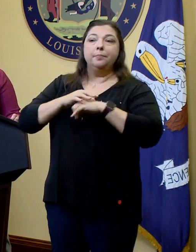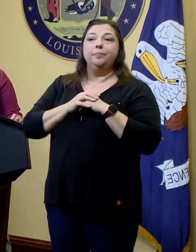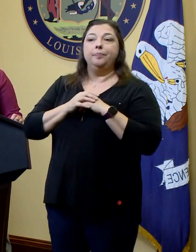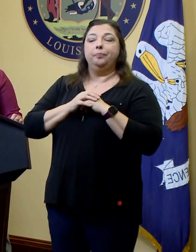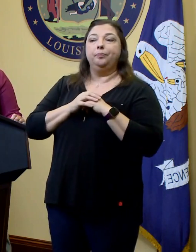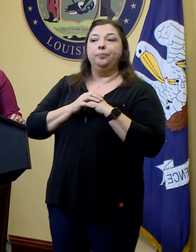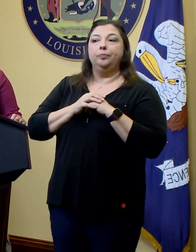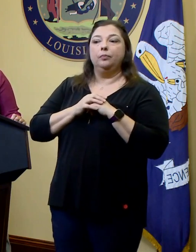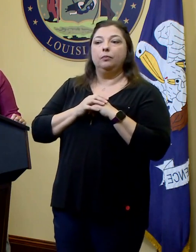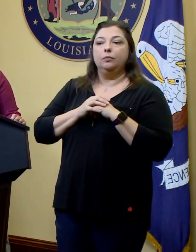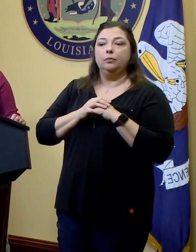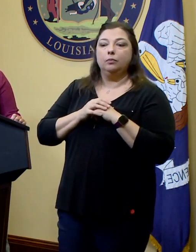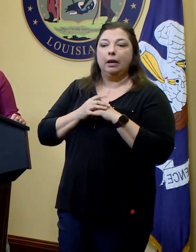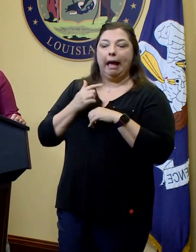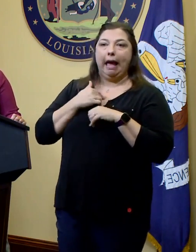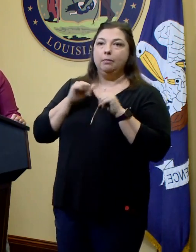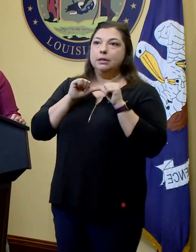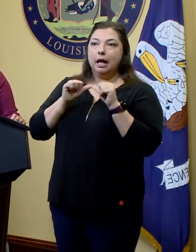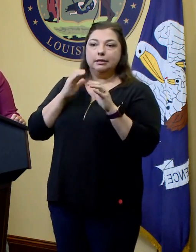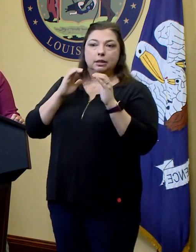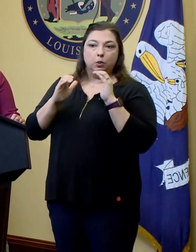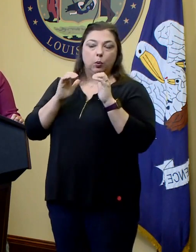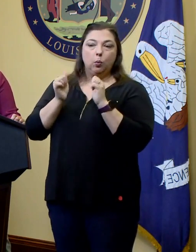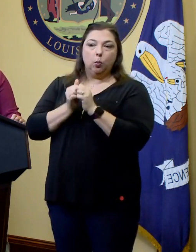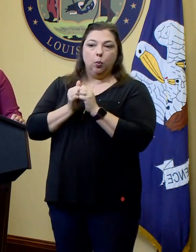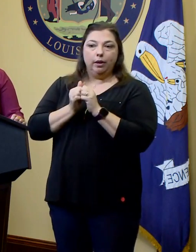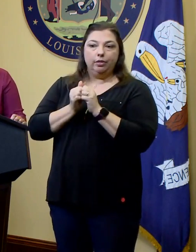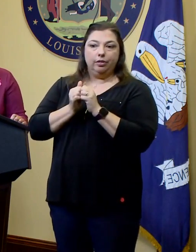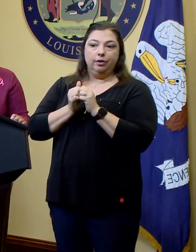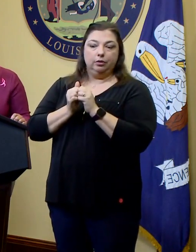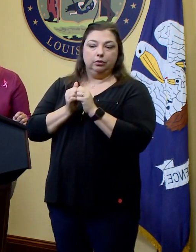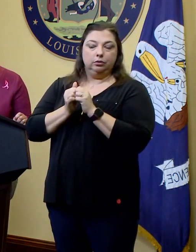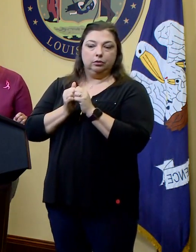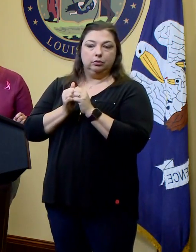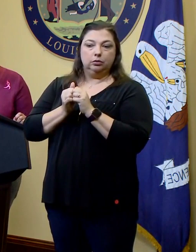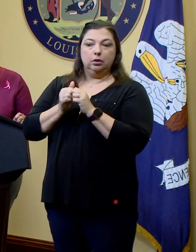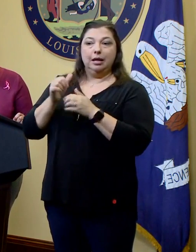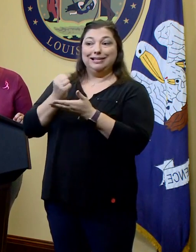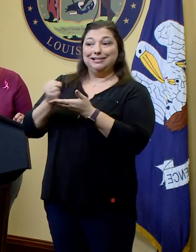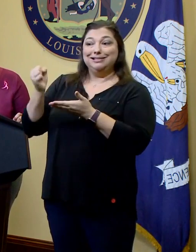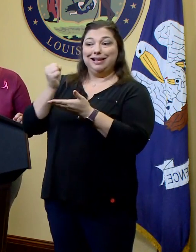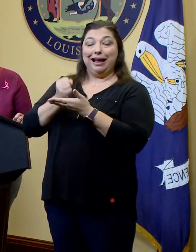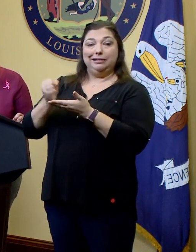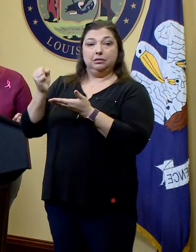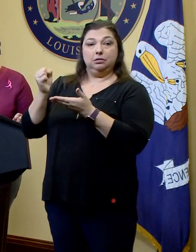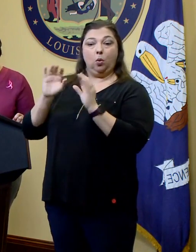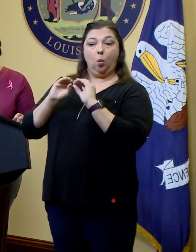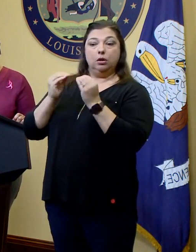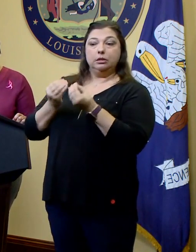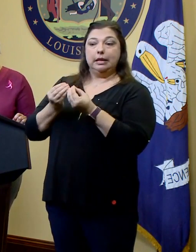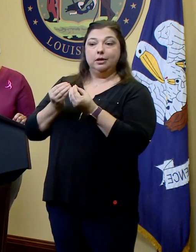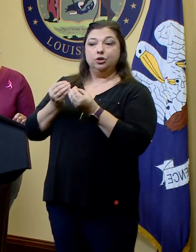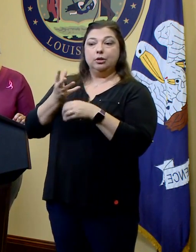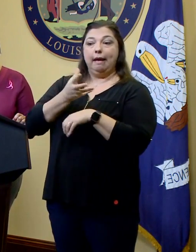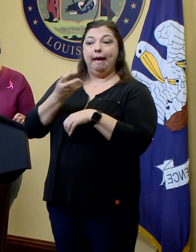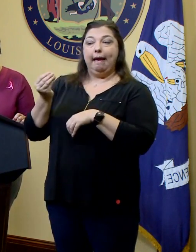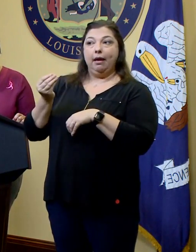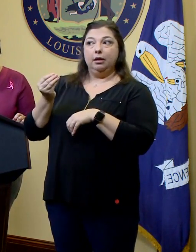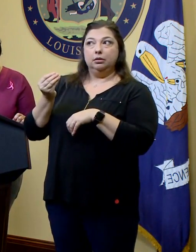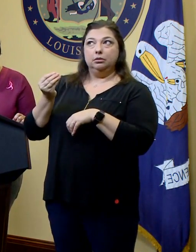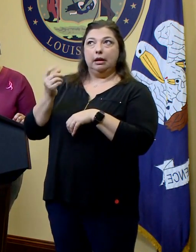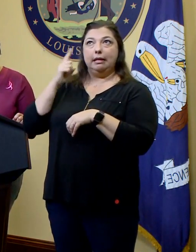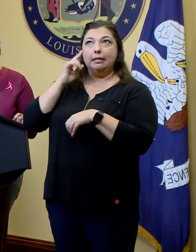I am in constant communication, I would say, with the Saints organization. And even as of